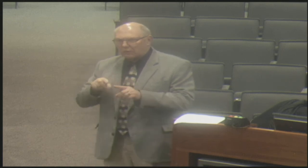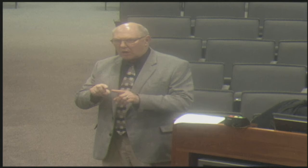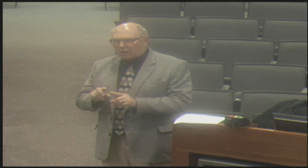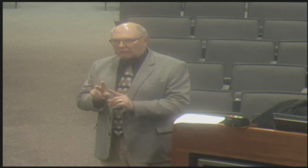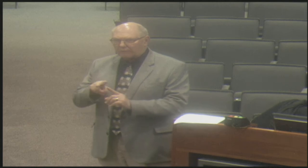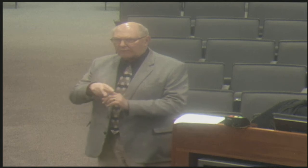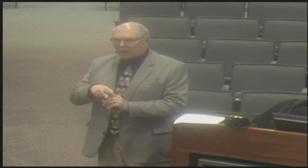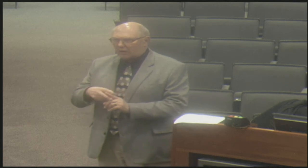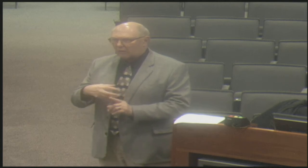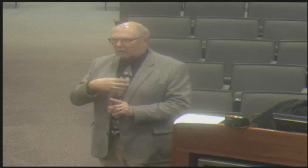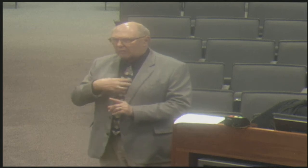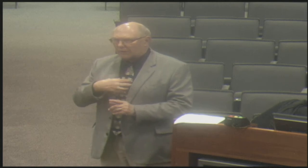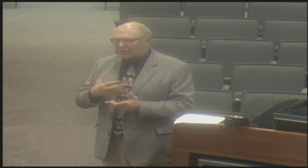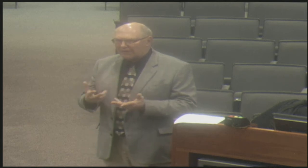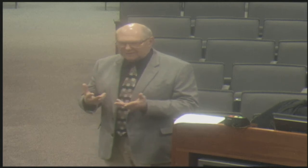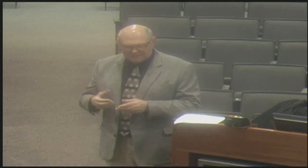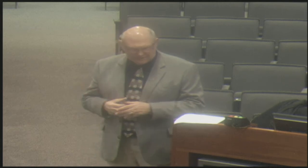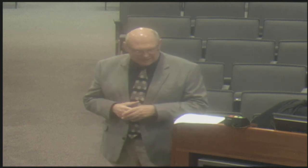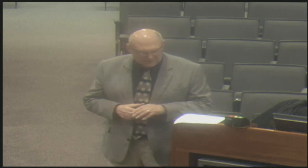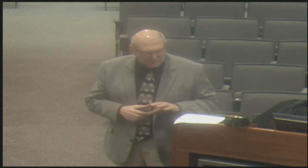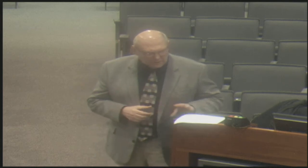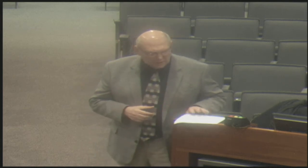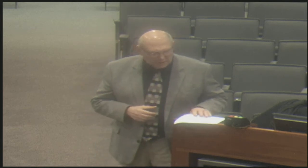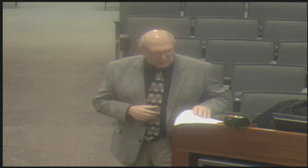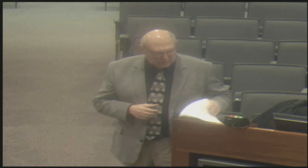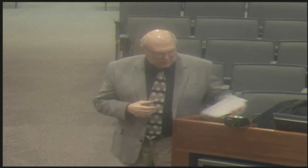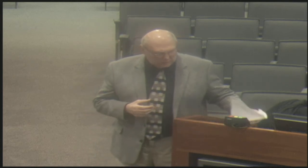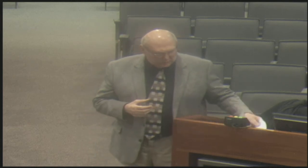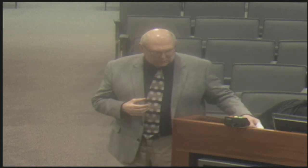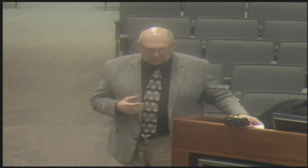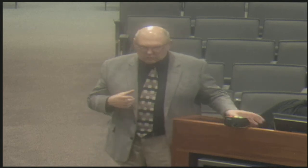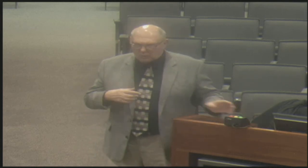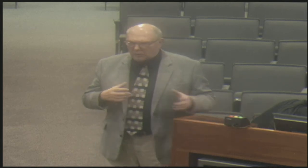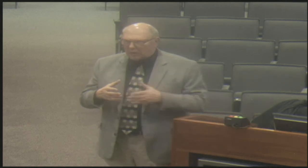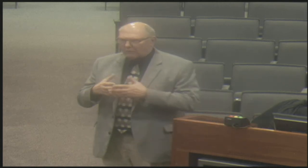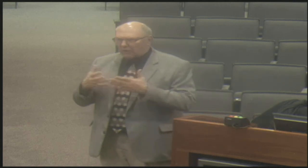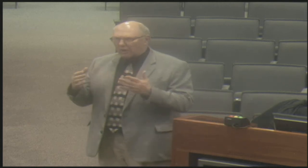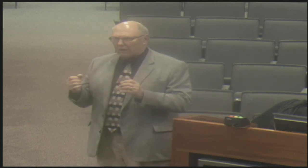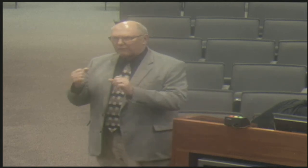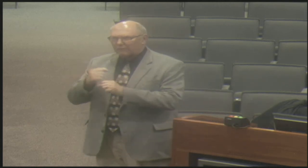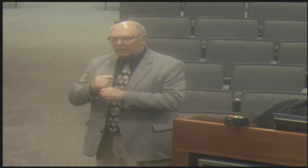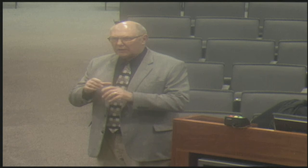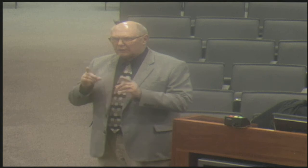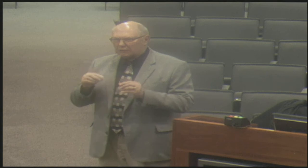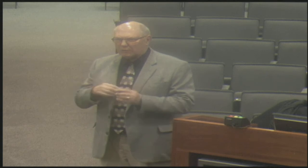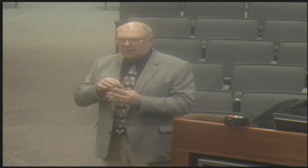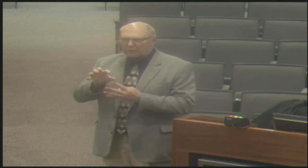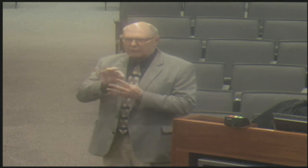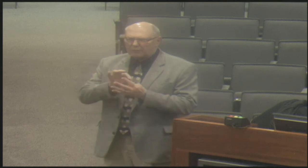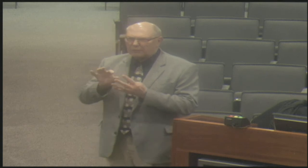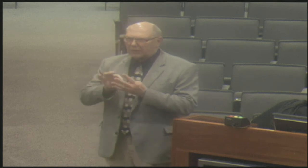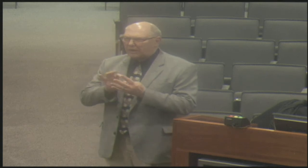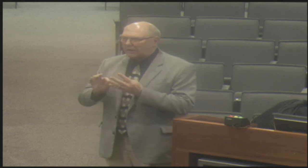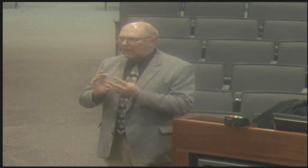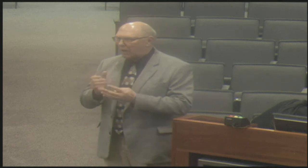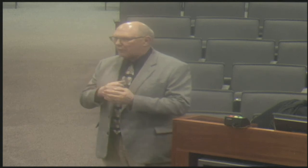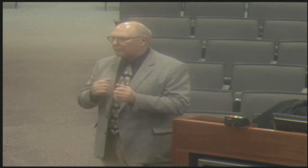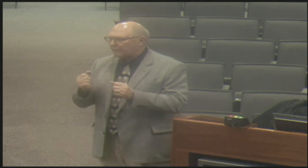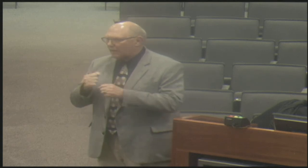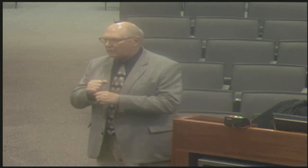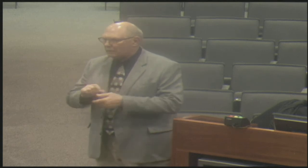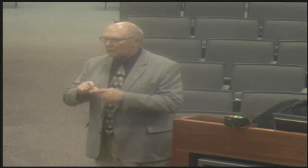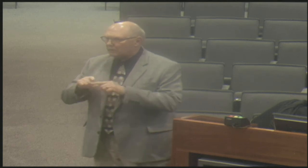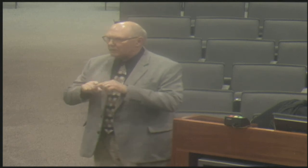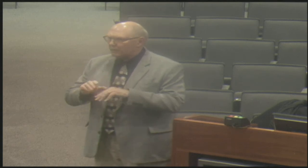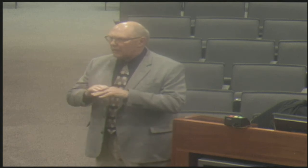is something that should be happening. And right now the only solution is to file a complaint. So we have a lot of fighting